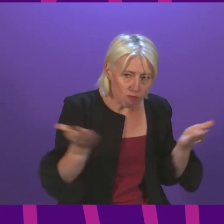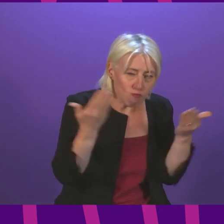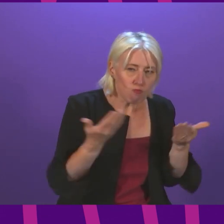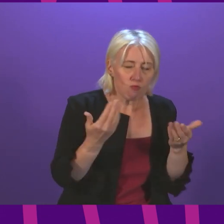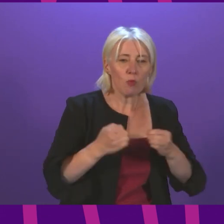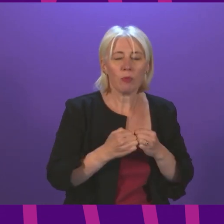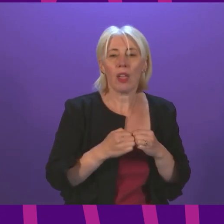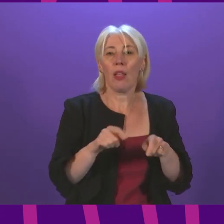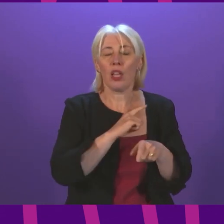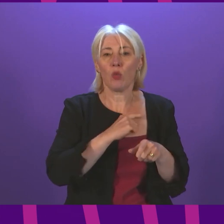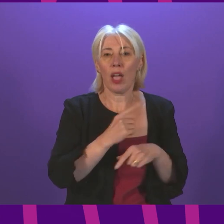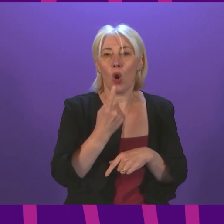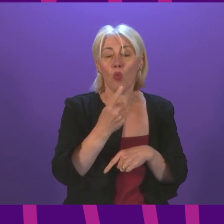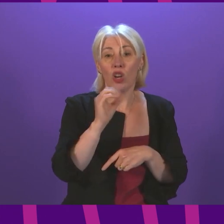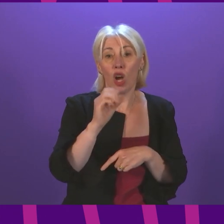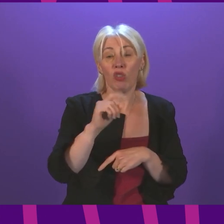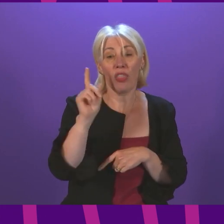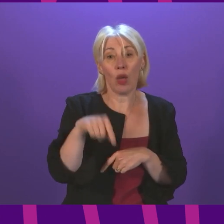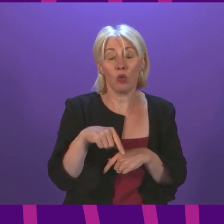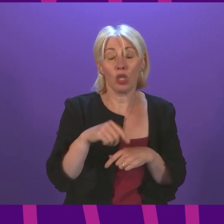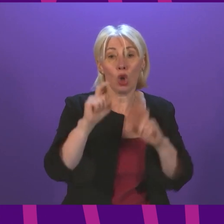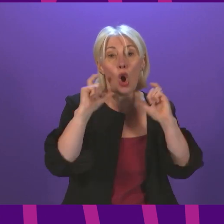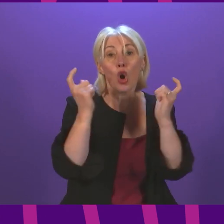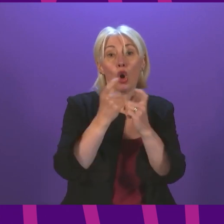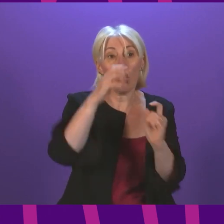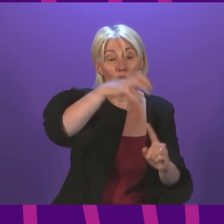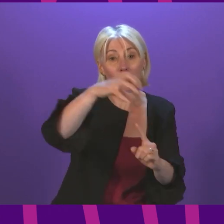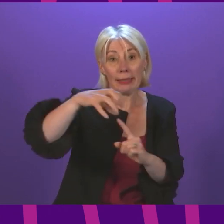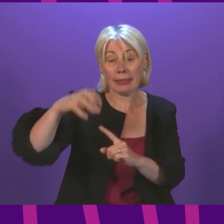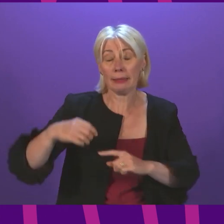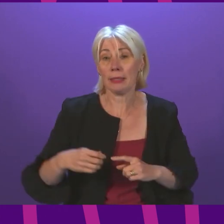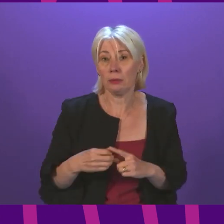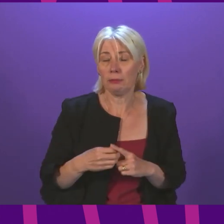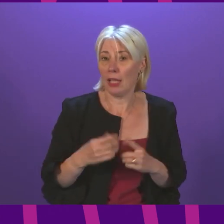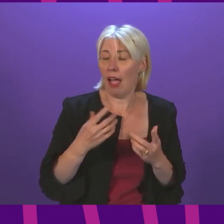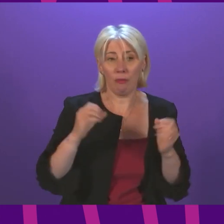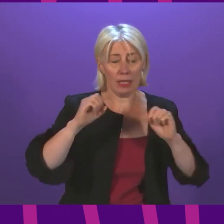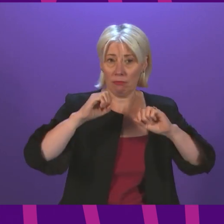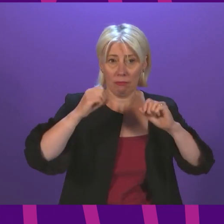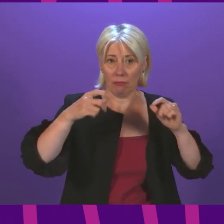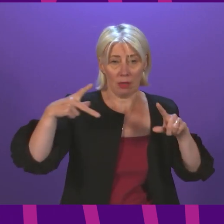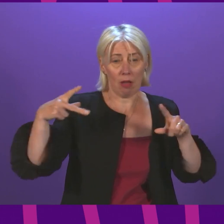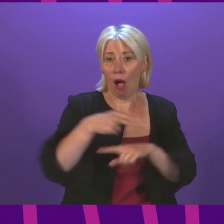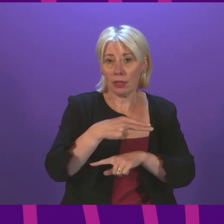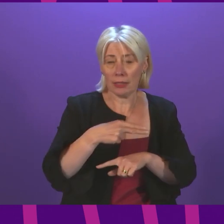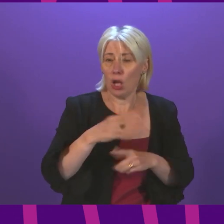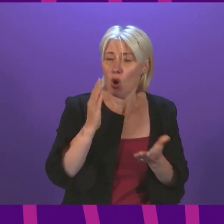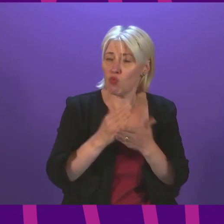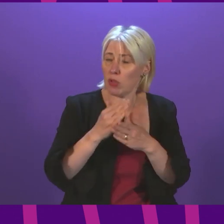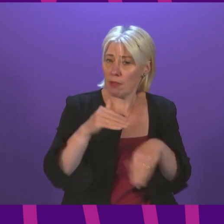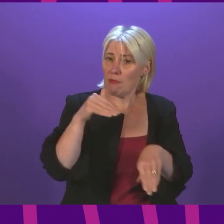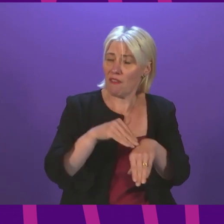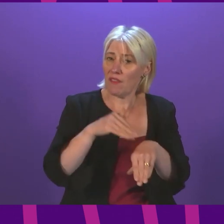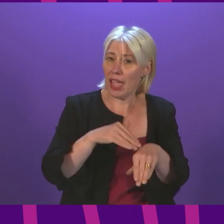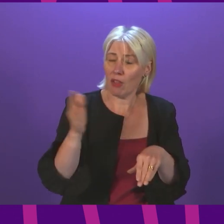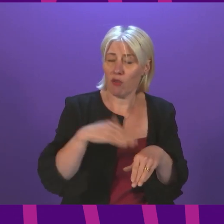why the loss of over 100,000 college training places under this SNP Government has clearly had a huge detrimental impact on